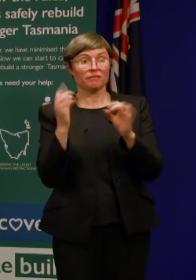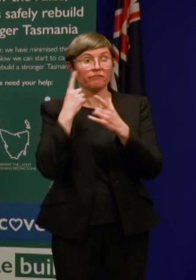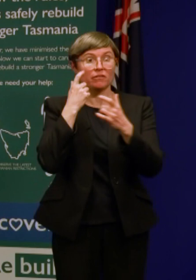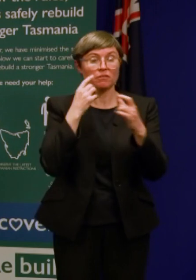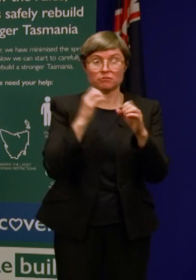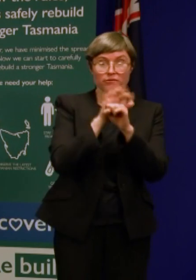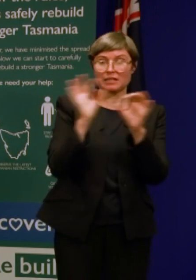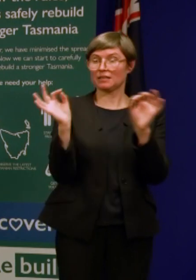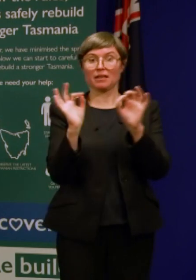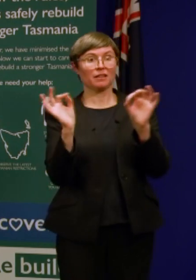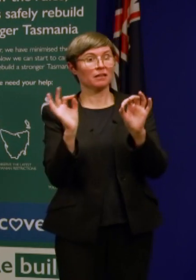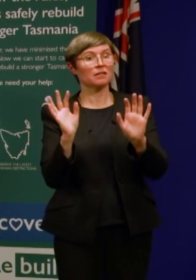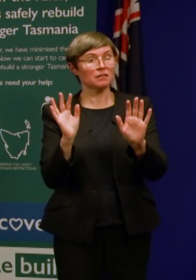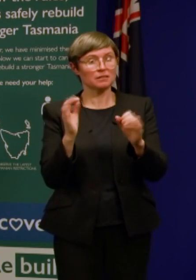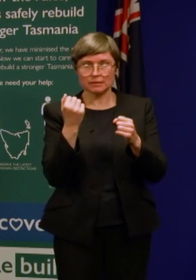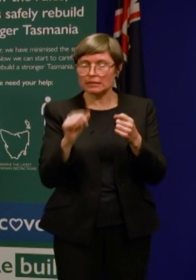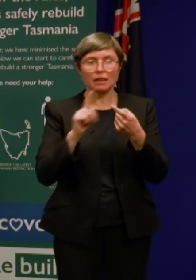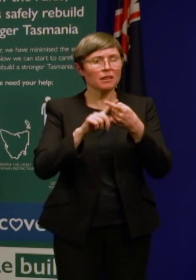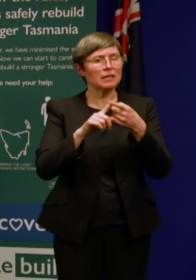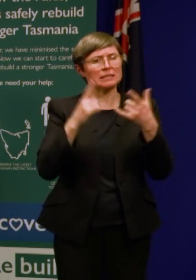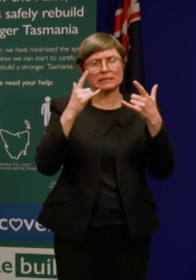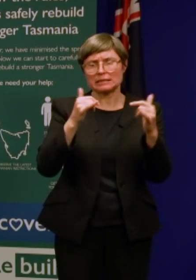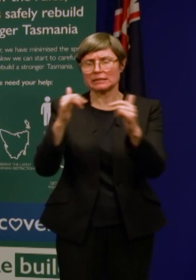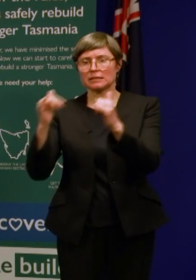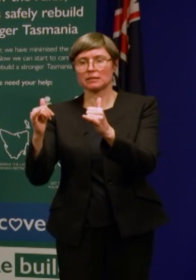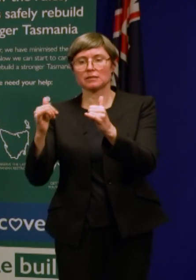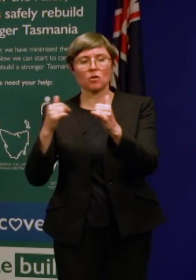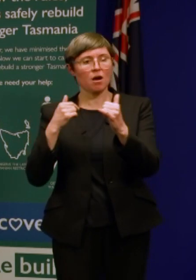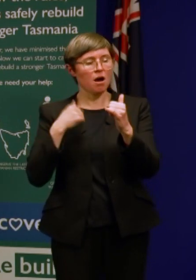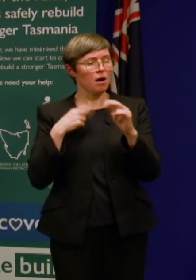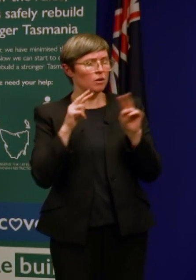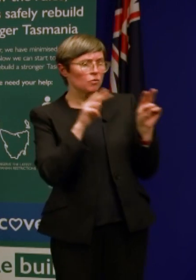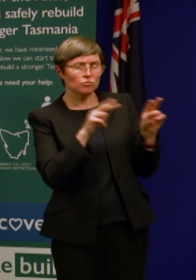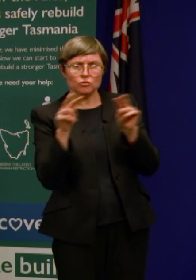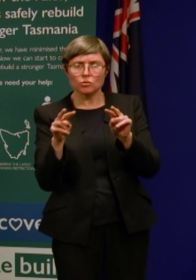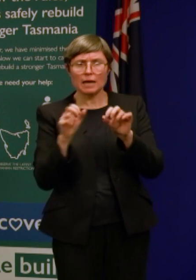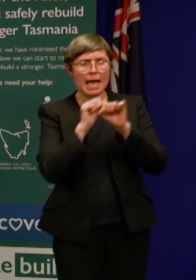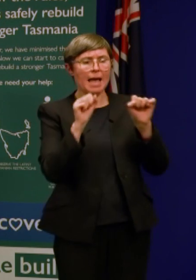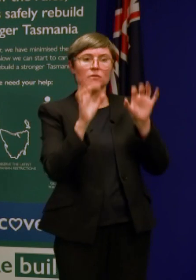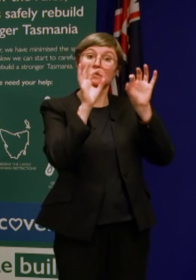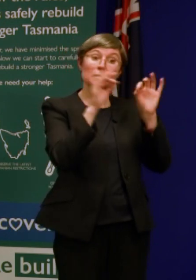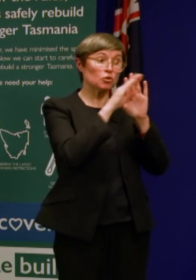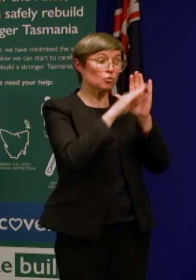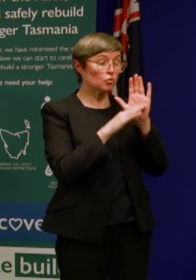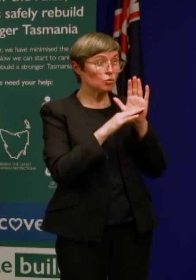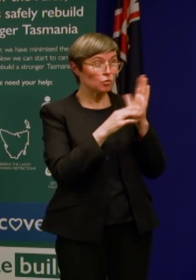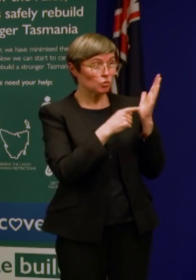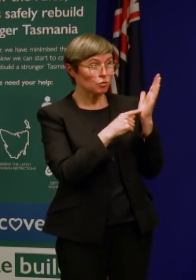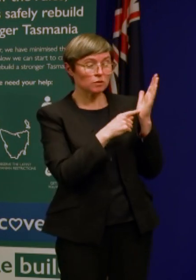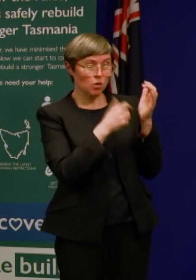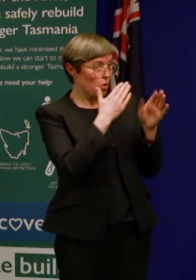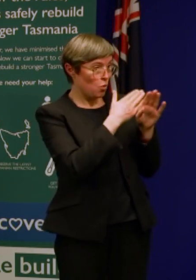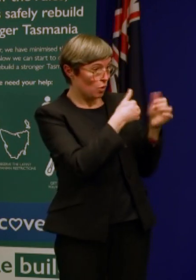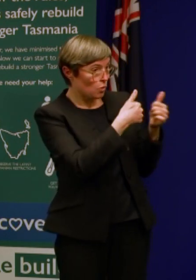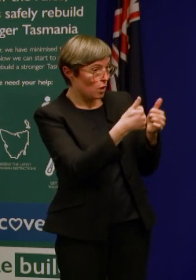and we'll continue to test. So, when I look at the rules, they have worked but we need to